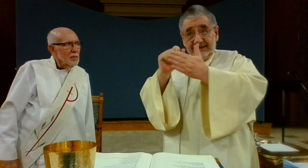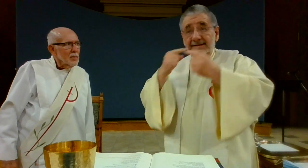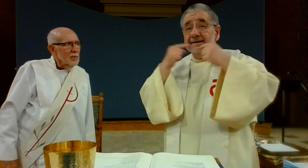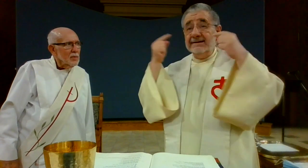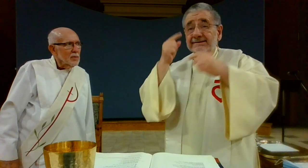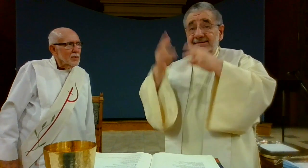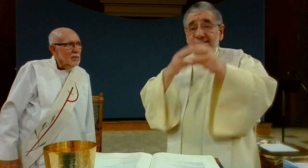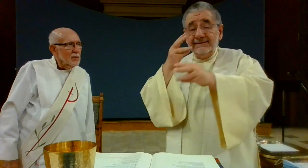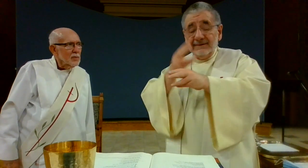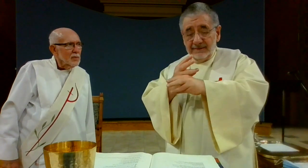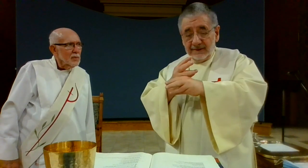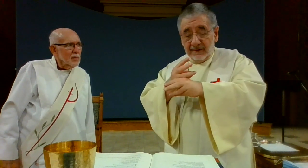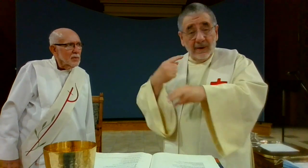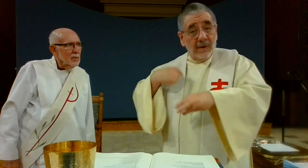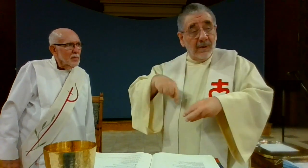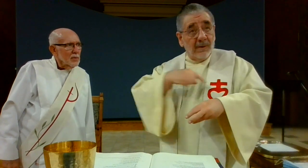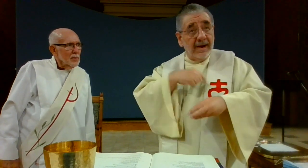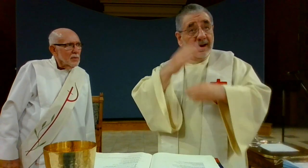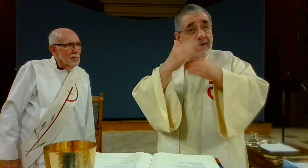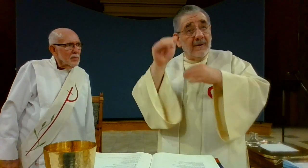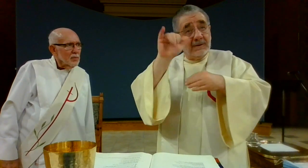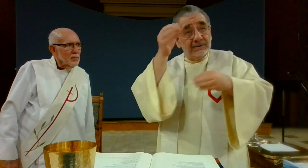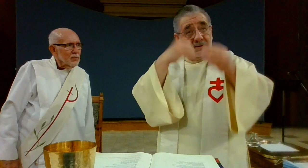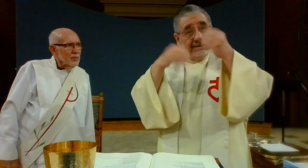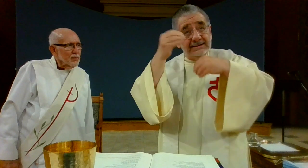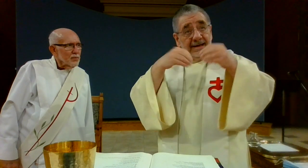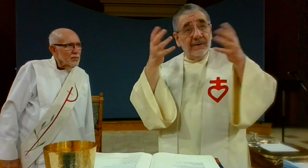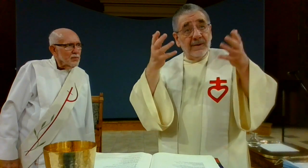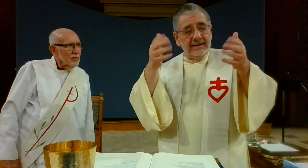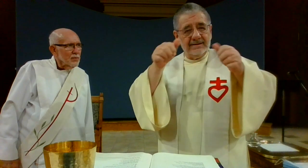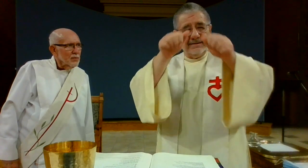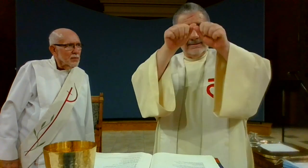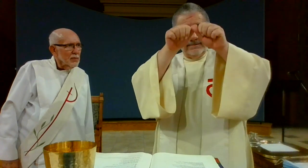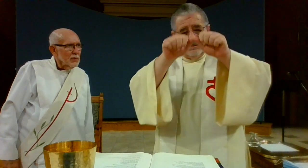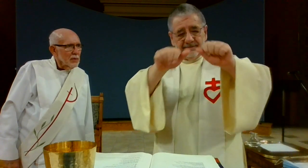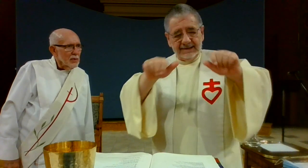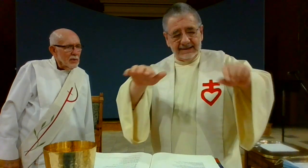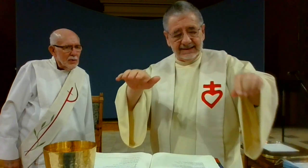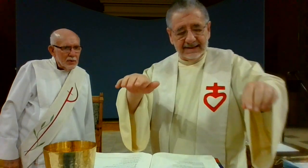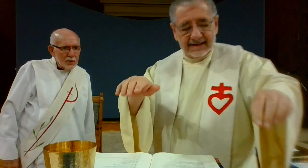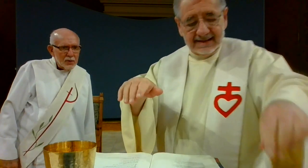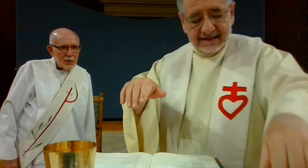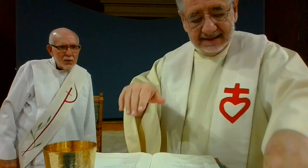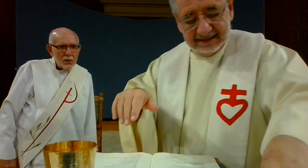Behold him who takes away the sins of the world Blessed are we who are called to the supper of the Lamb